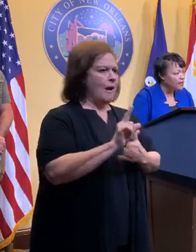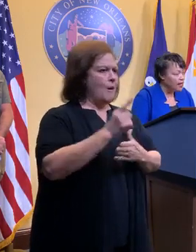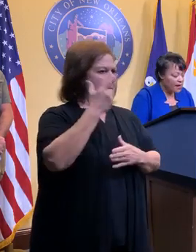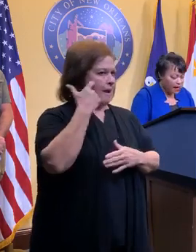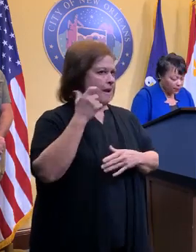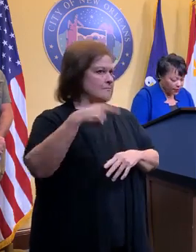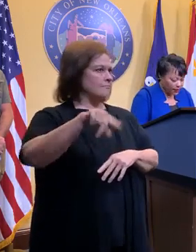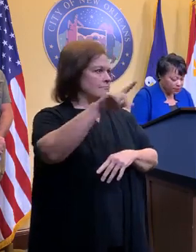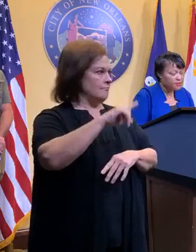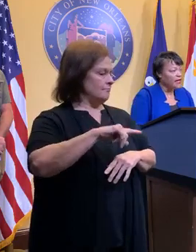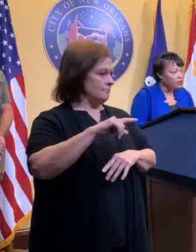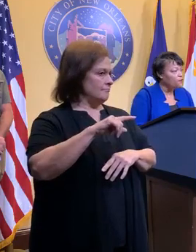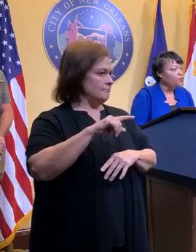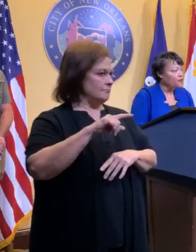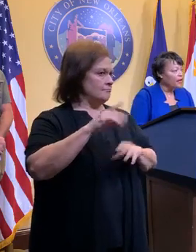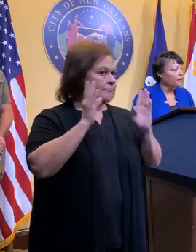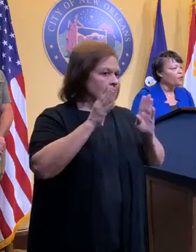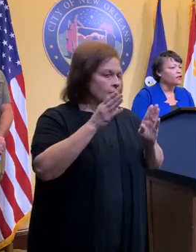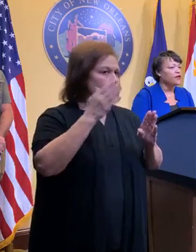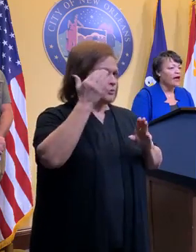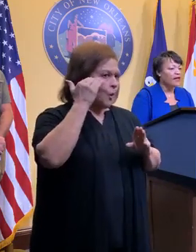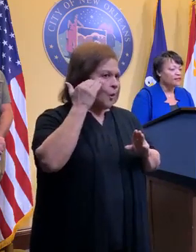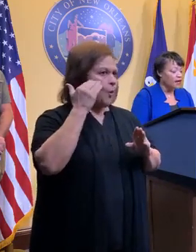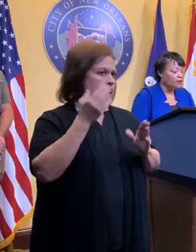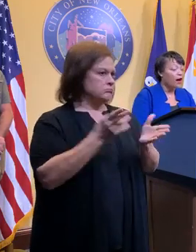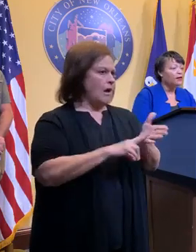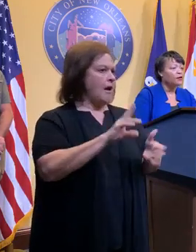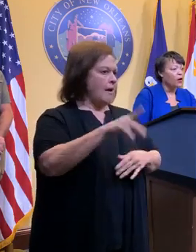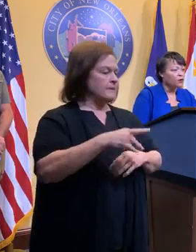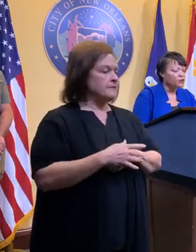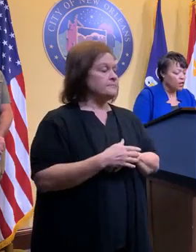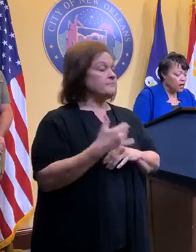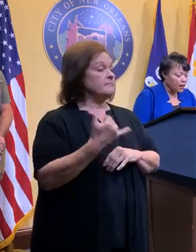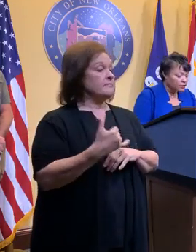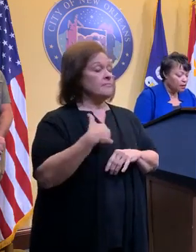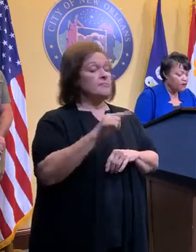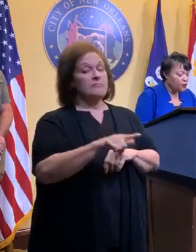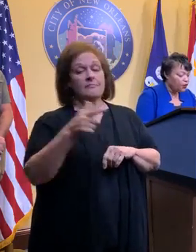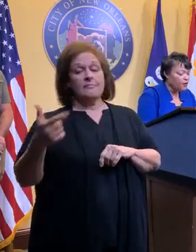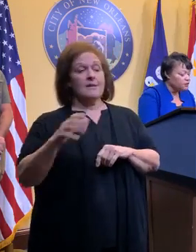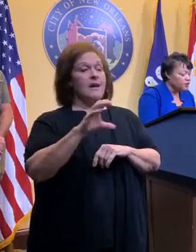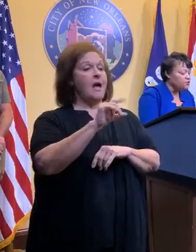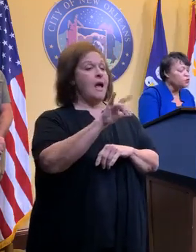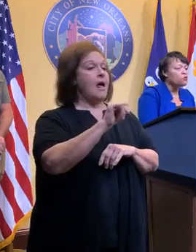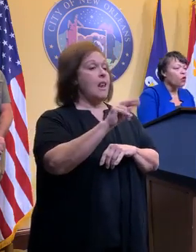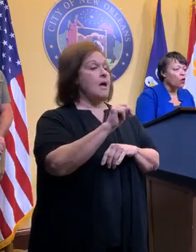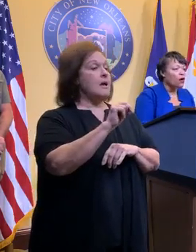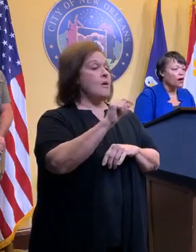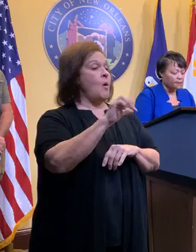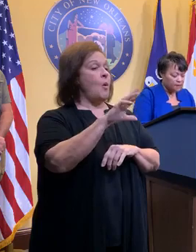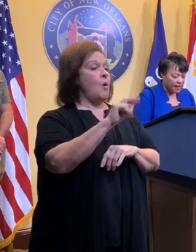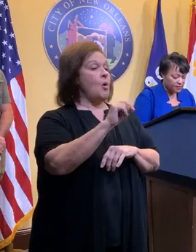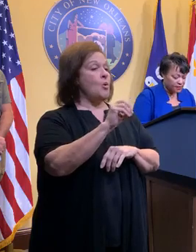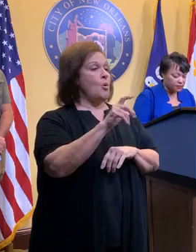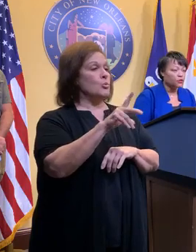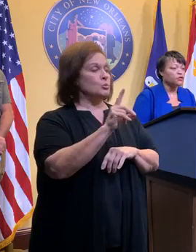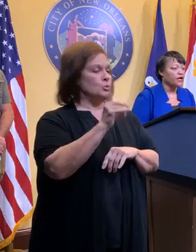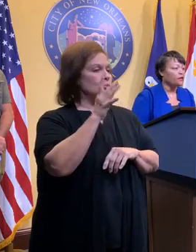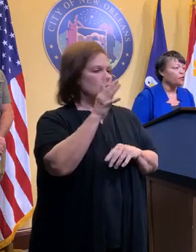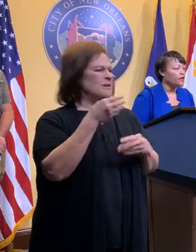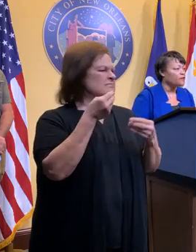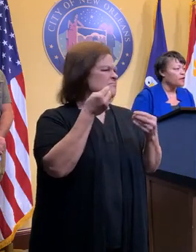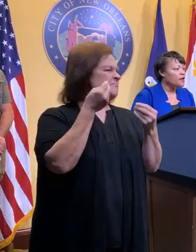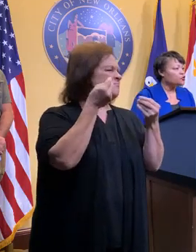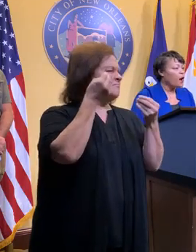So people are listening and we just thank you for that. I'm going to ask now Colin Arnold to come forth and to give you more updates